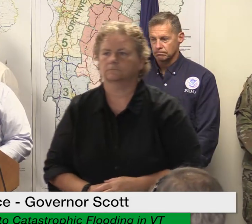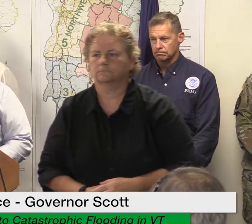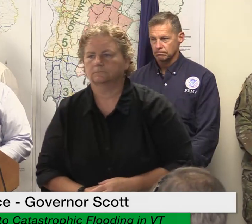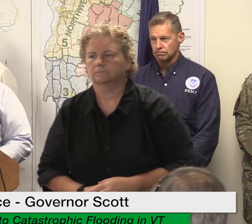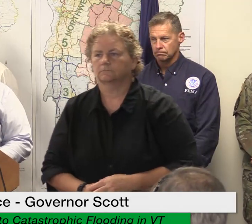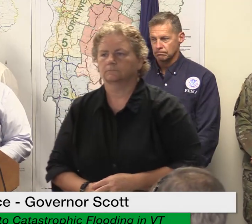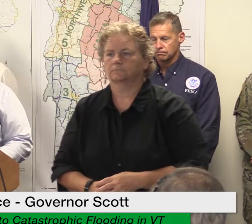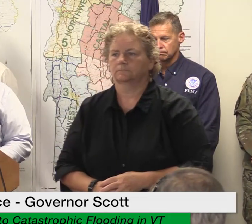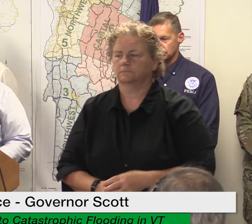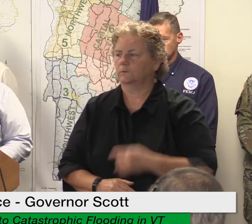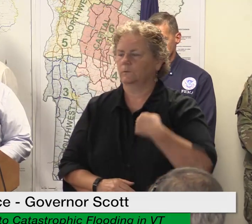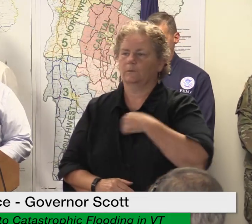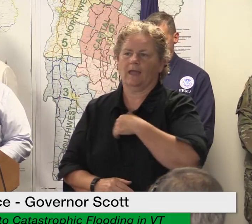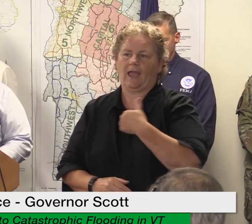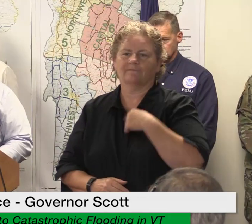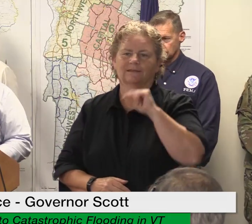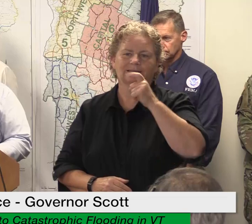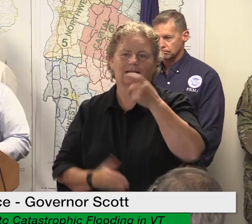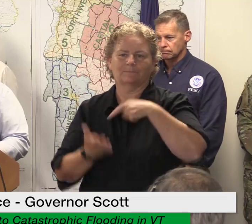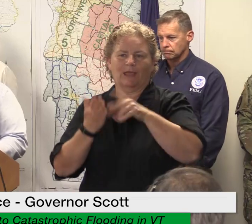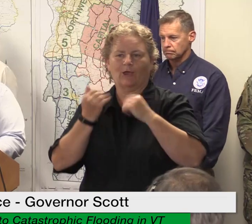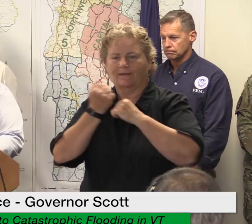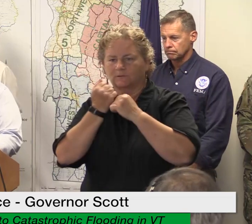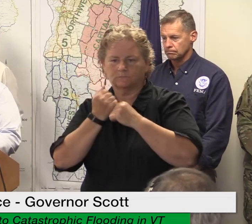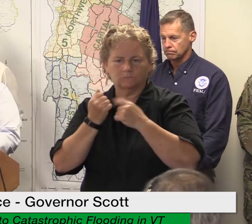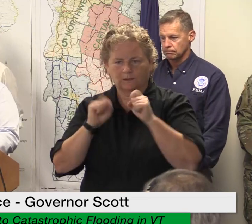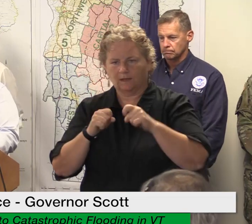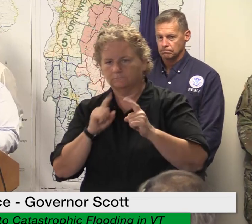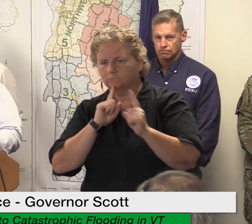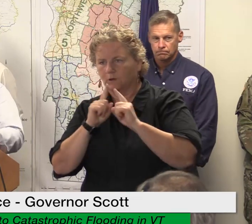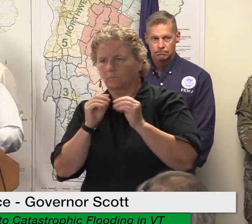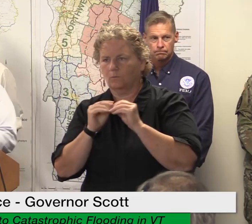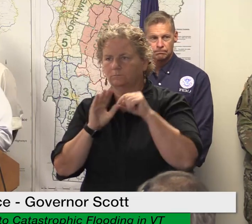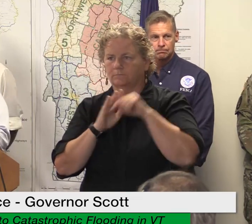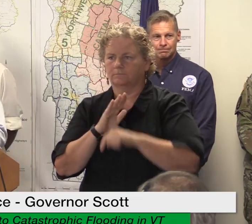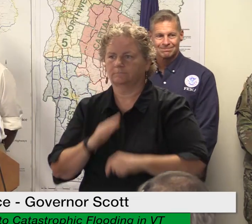i thank you all and i will now hand it off to secretary tebbets